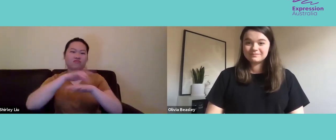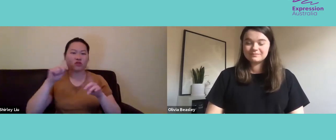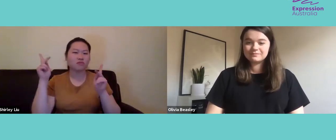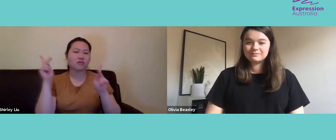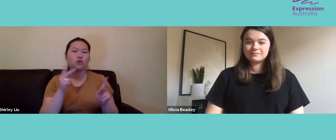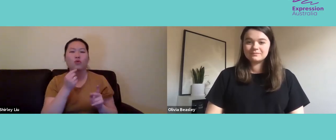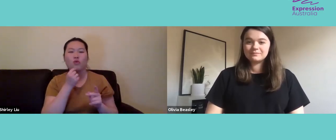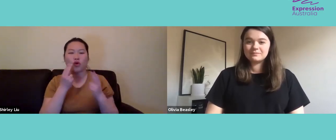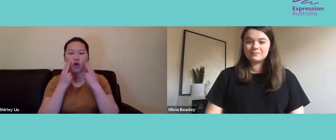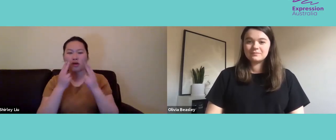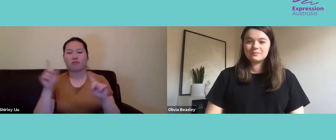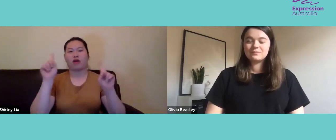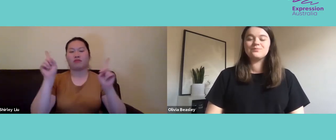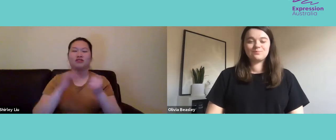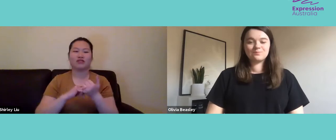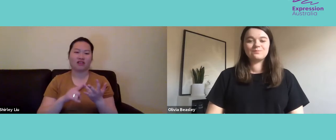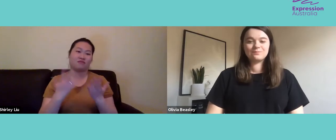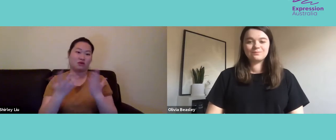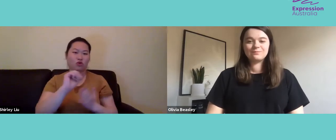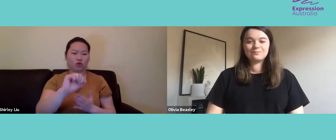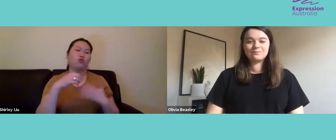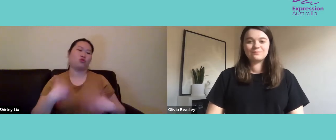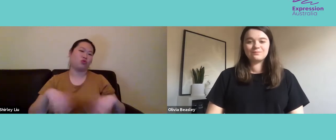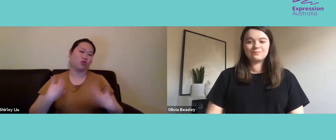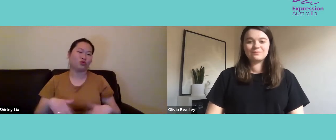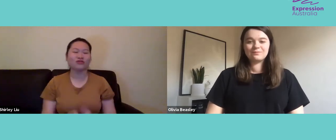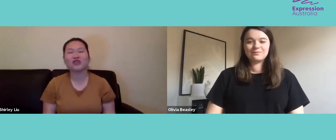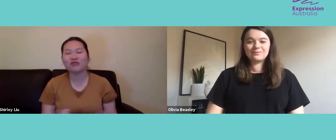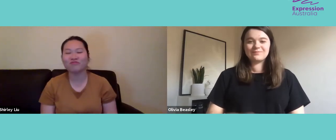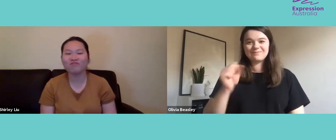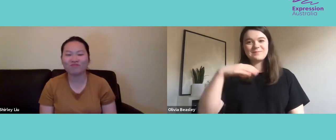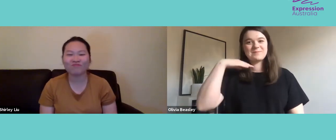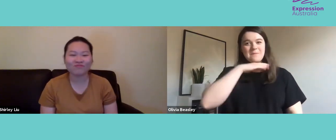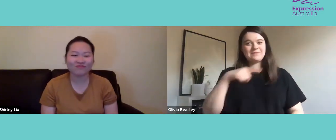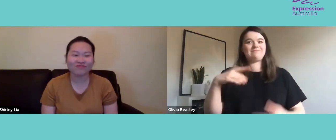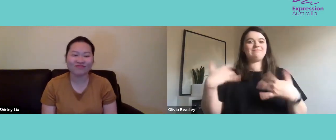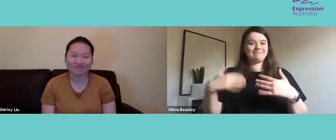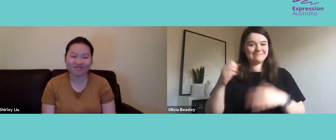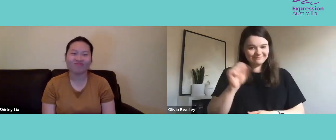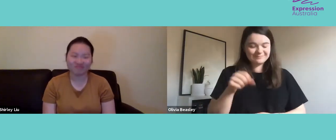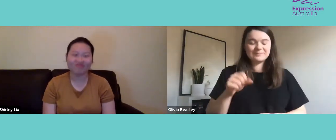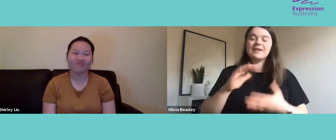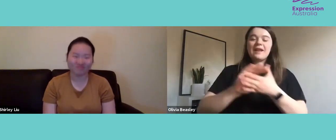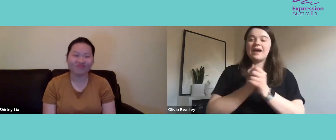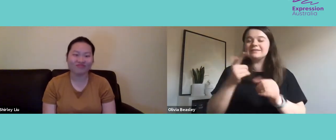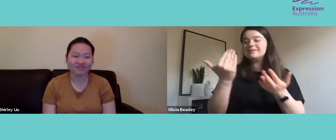restrictions have lessened, although as you know it may be a bit different for you in Melbourne. Yes, Melbourne has tighter